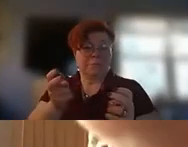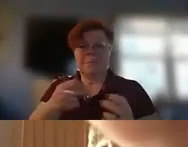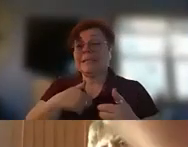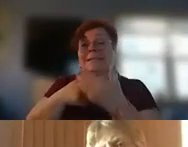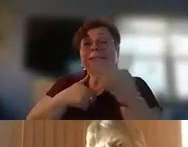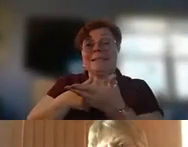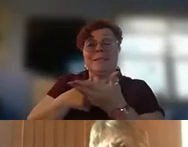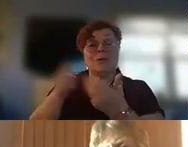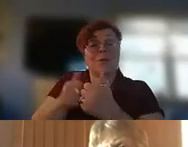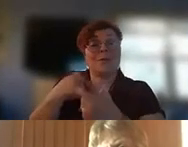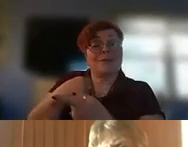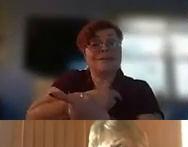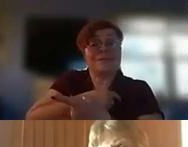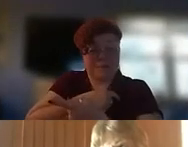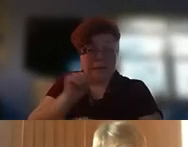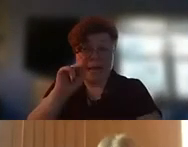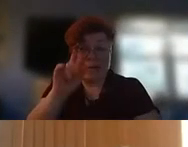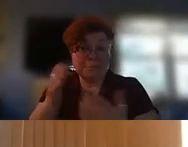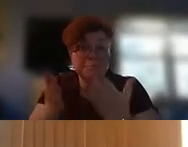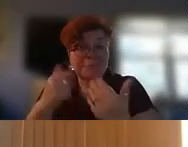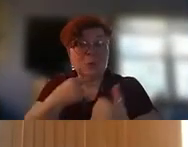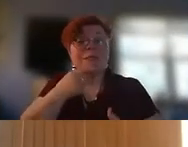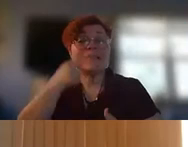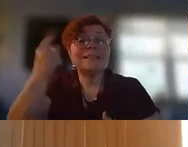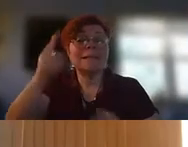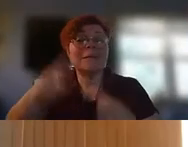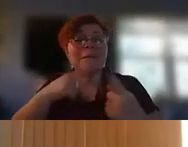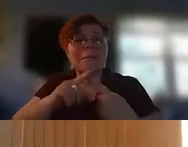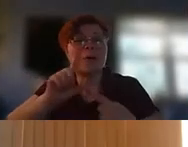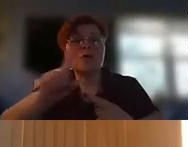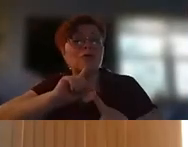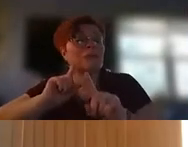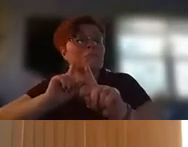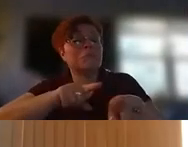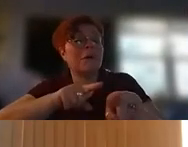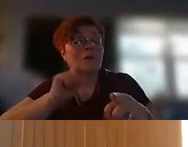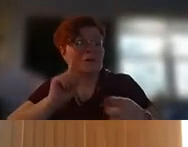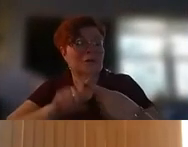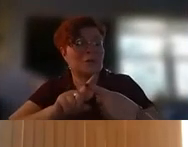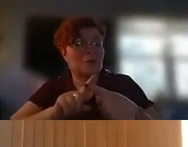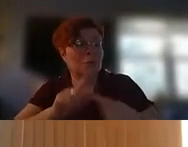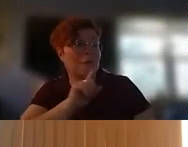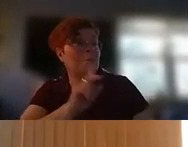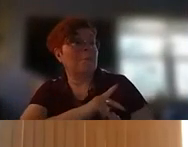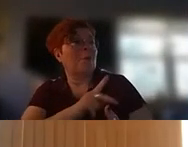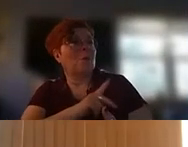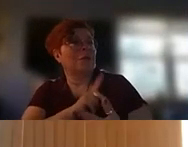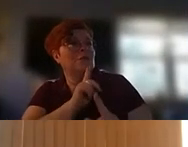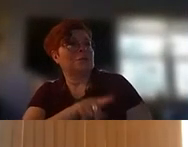andy you could say something about your response to the poet response to your theme uh